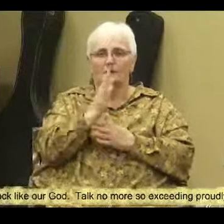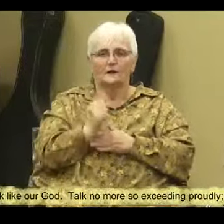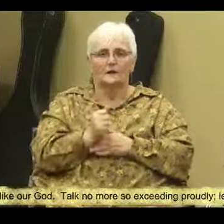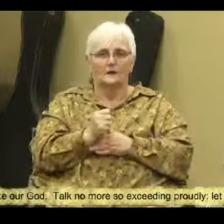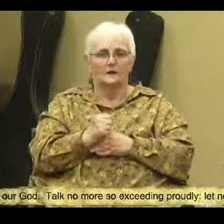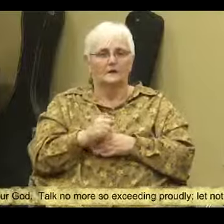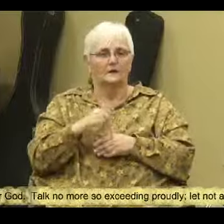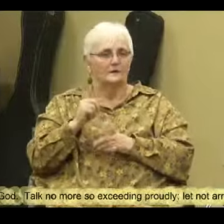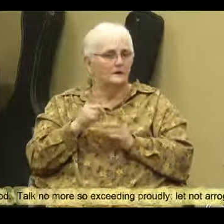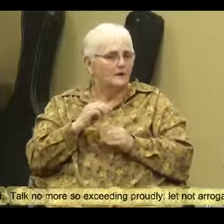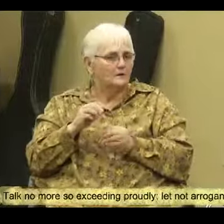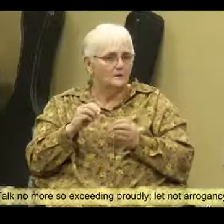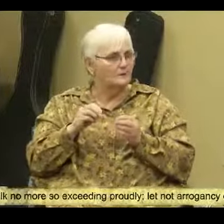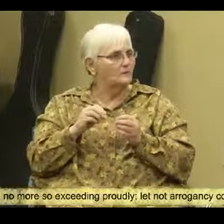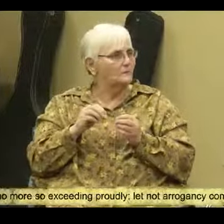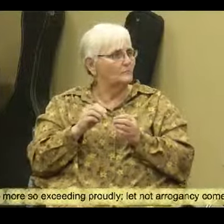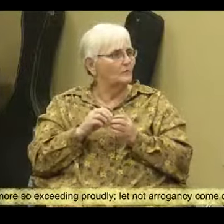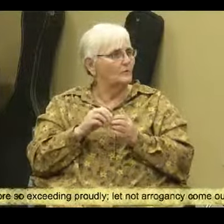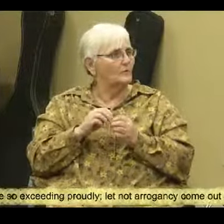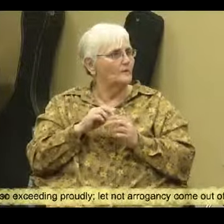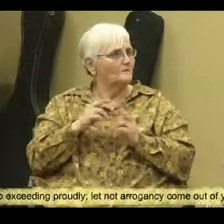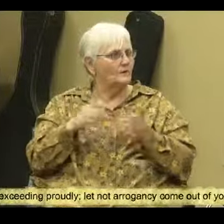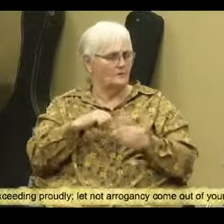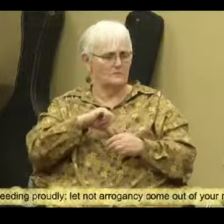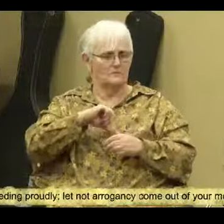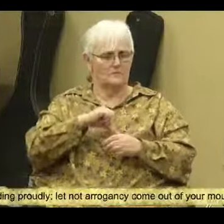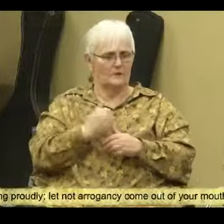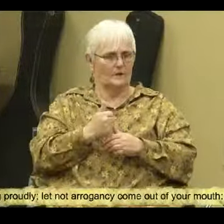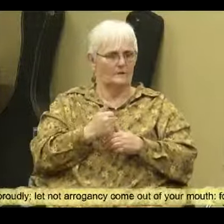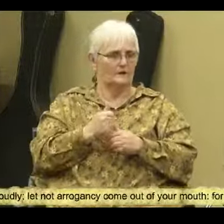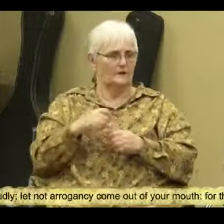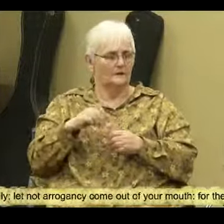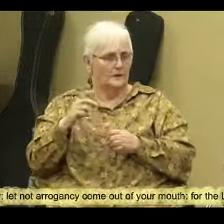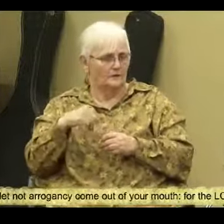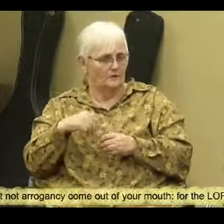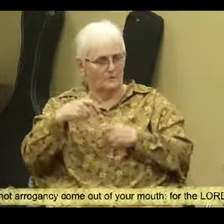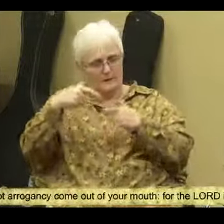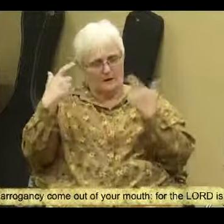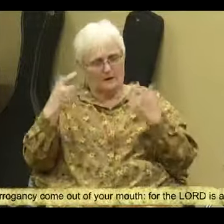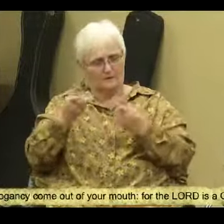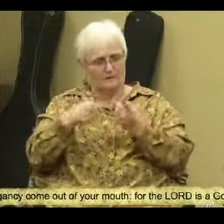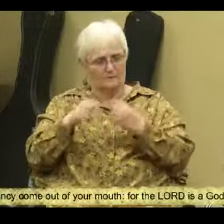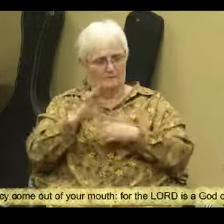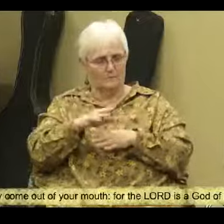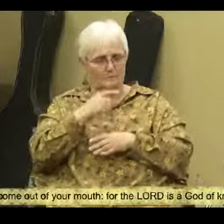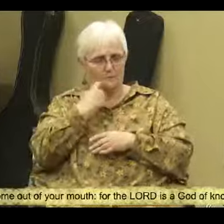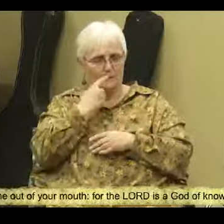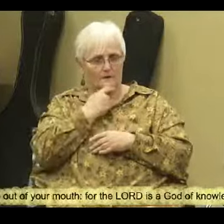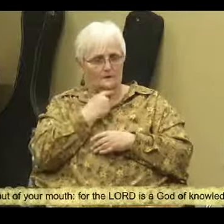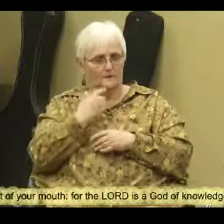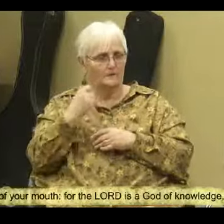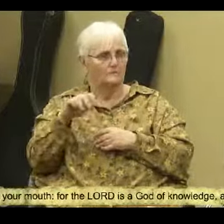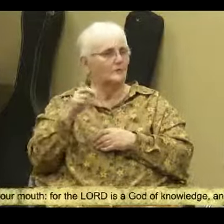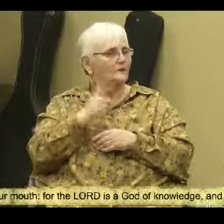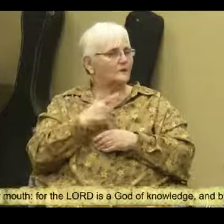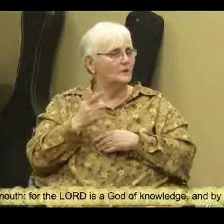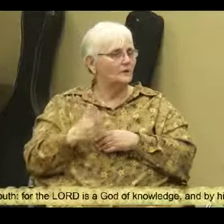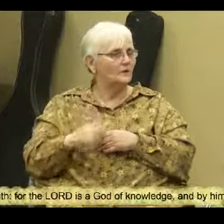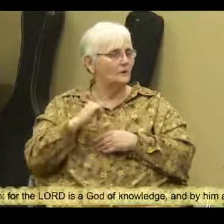Talk no more so very proudly. Let no arrogance come from your mouth, for the Lord is the God of